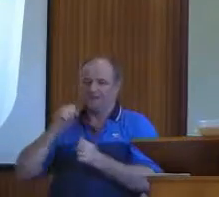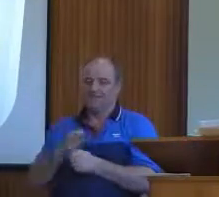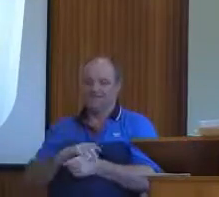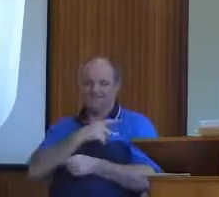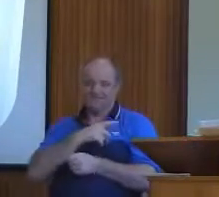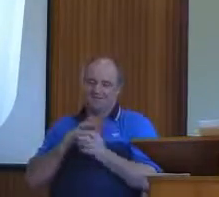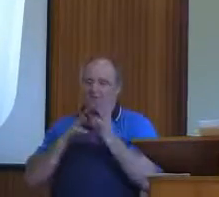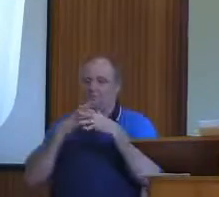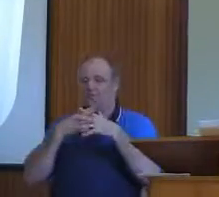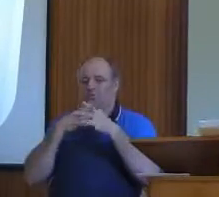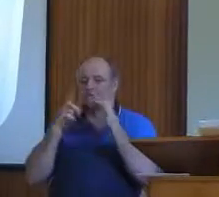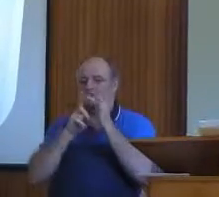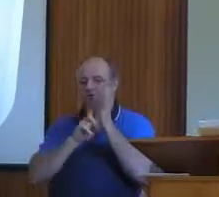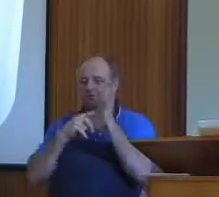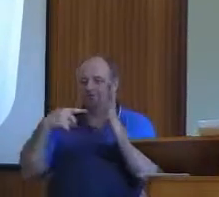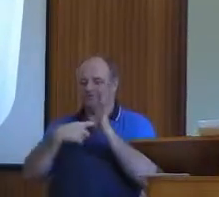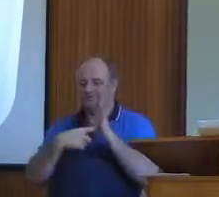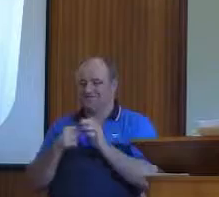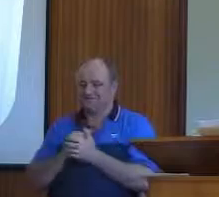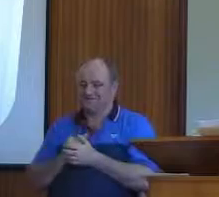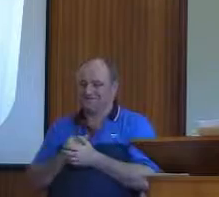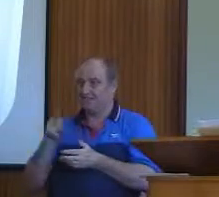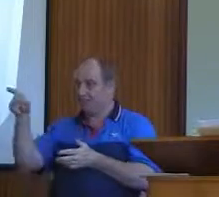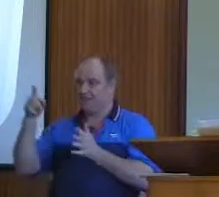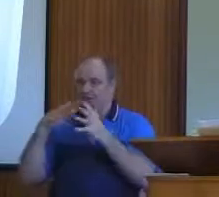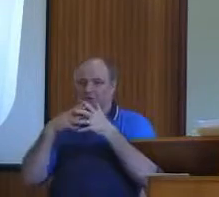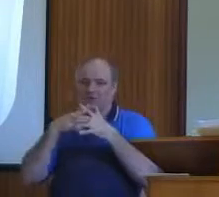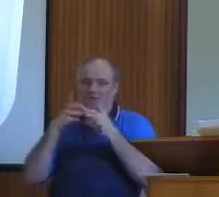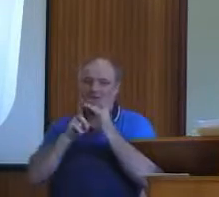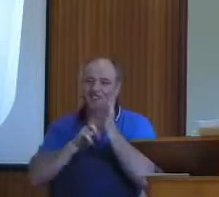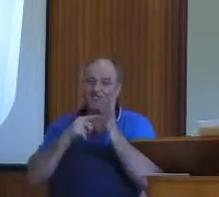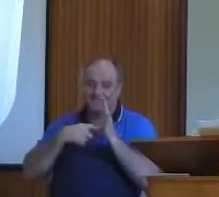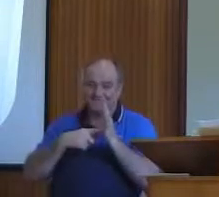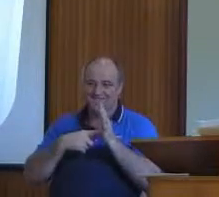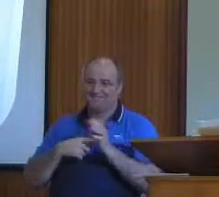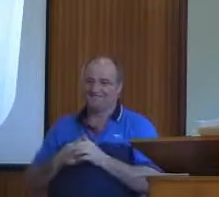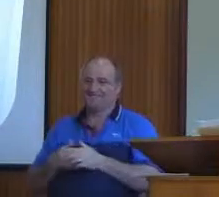And that was sufficient and she willed it too and we will live happily ever after as I explained before.